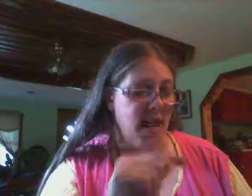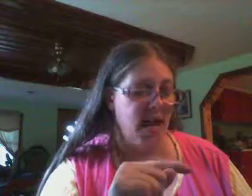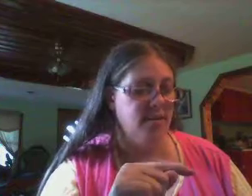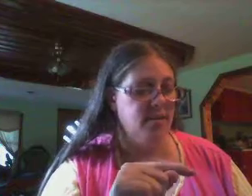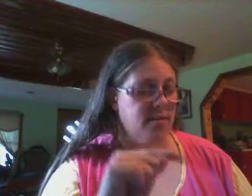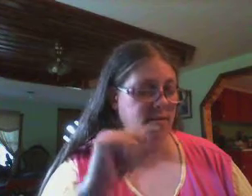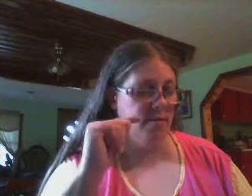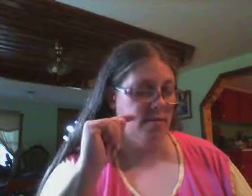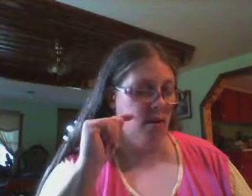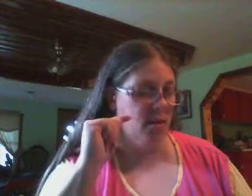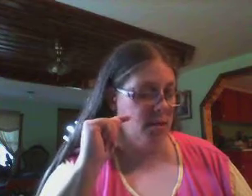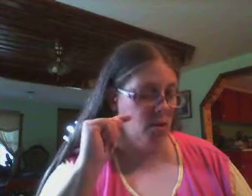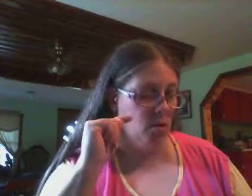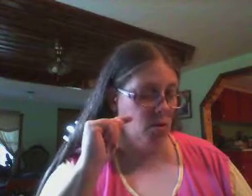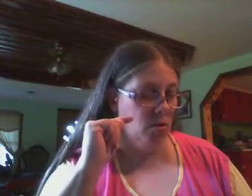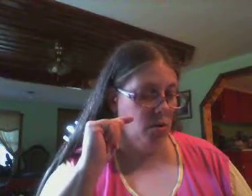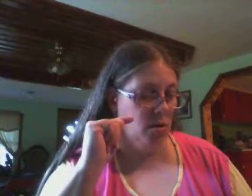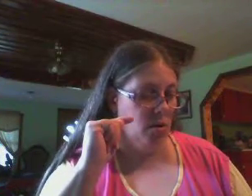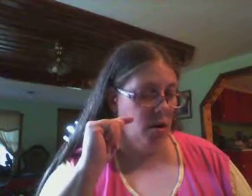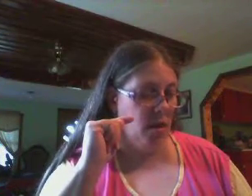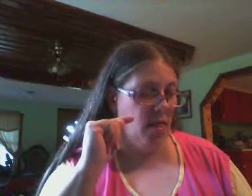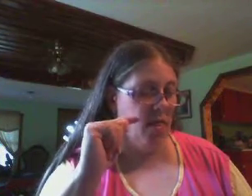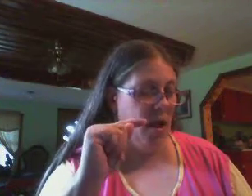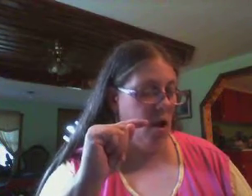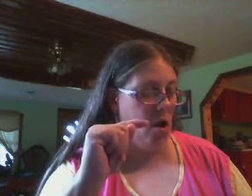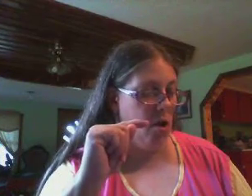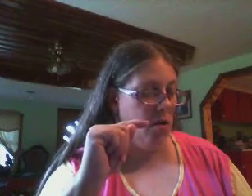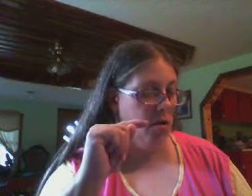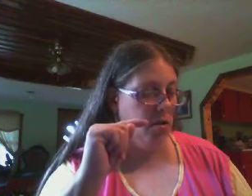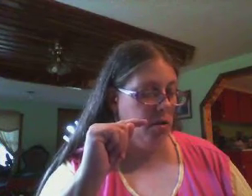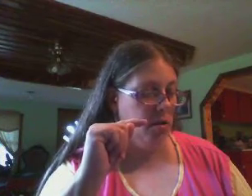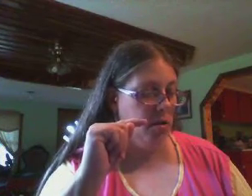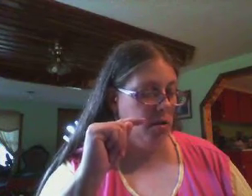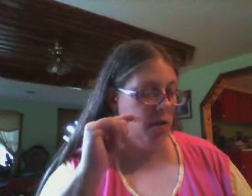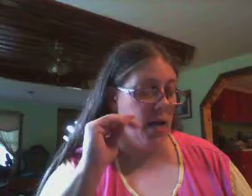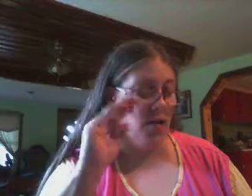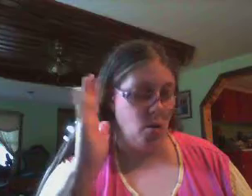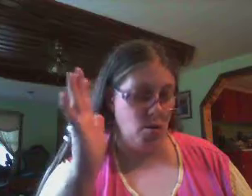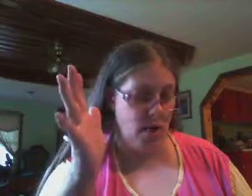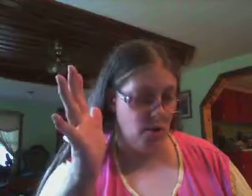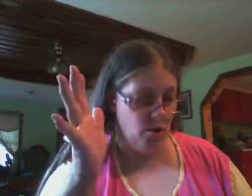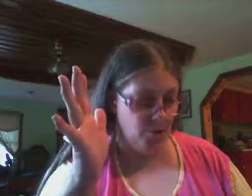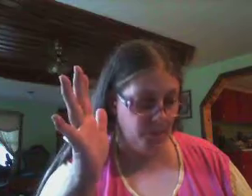date until they're a certain age.